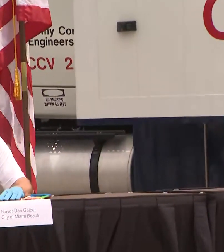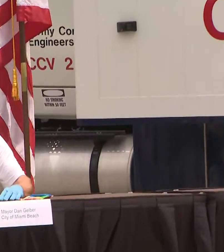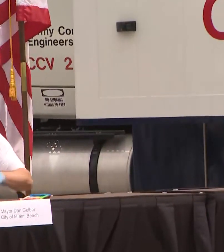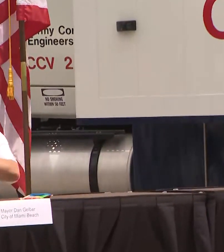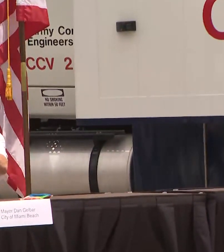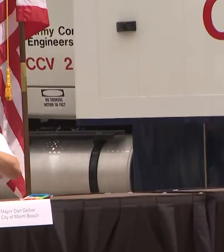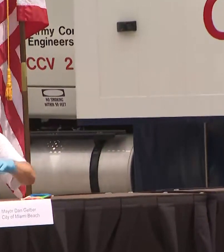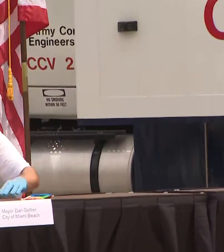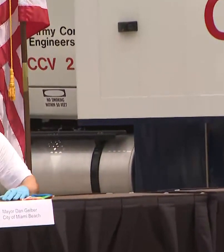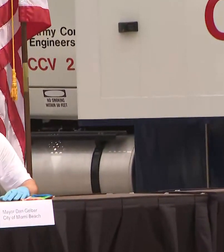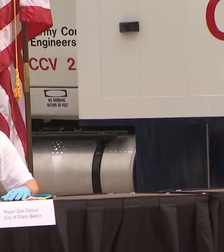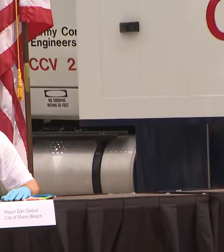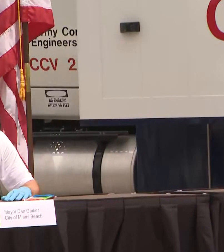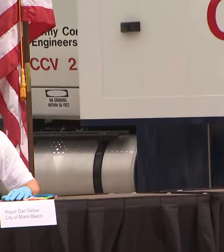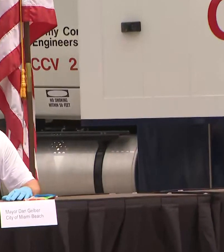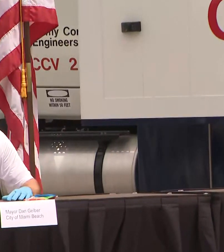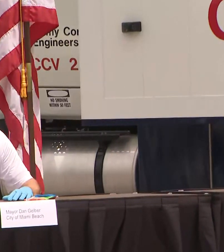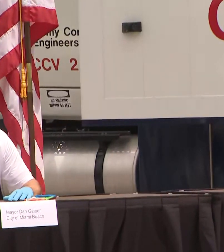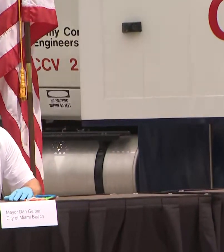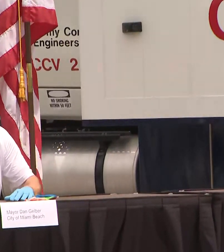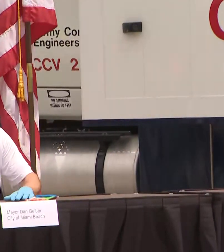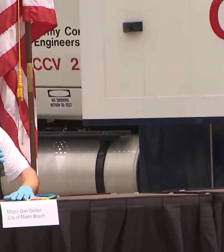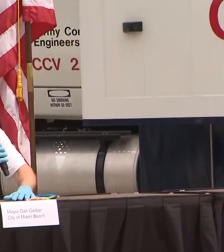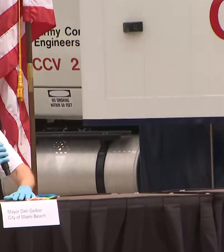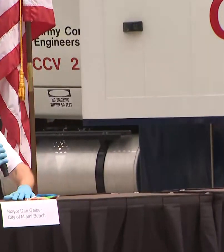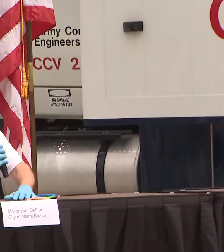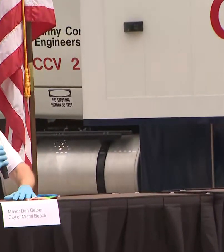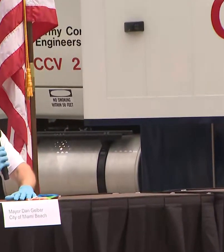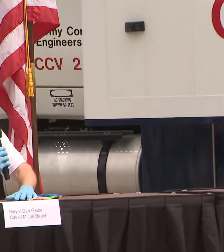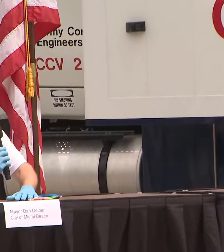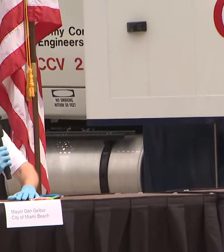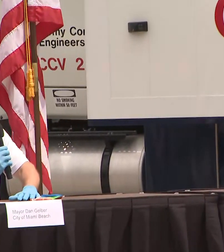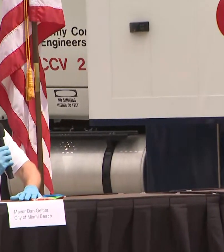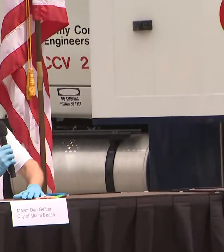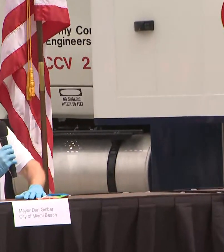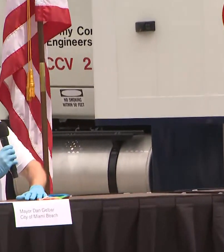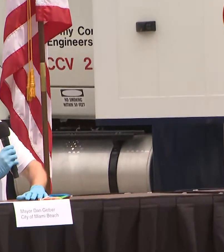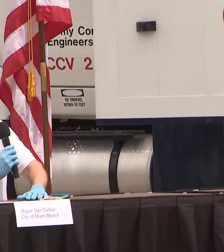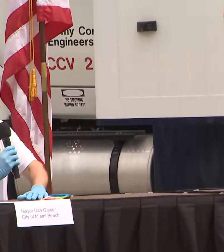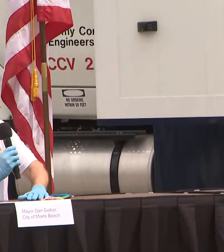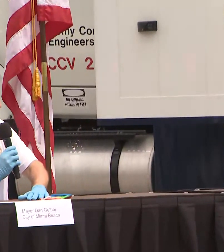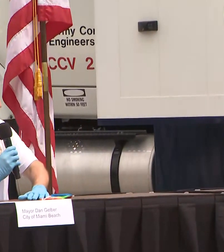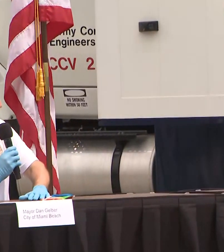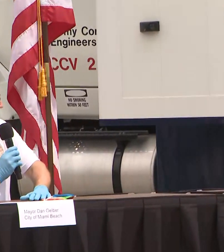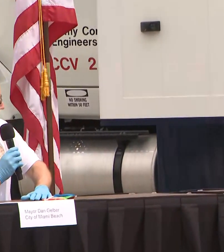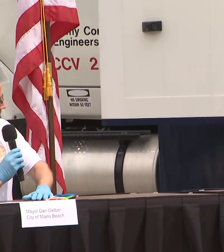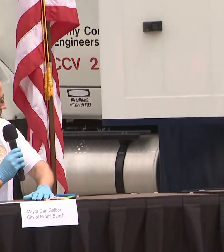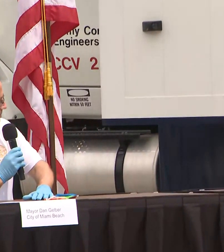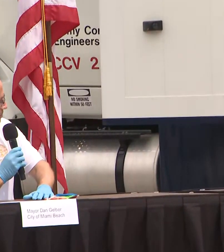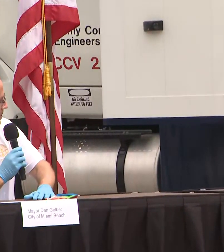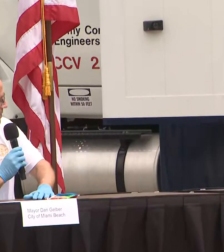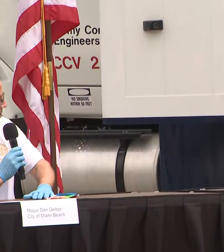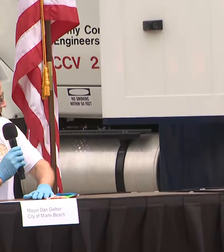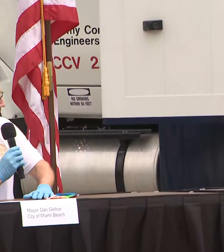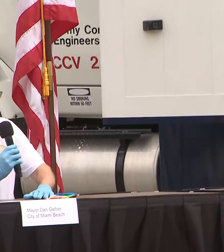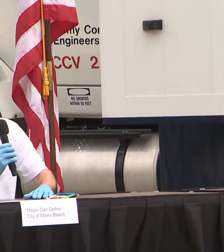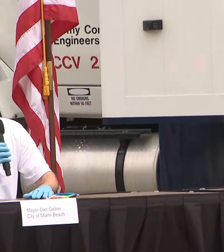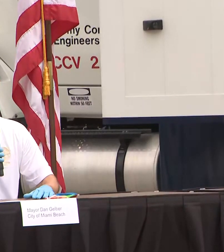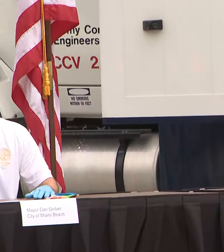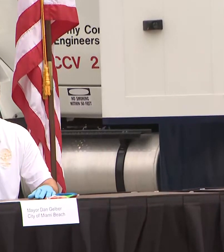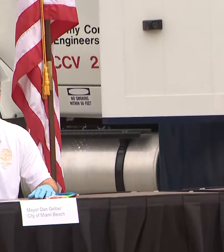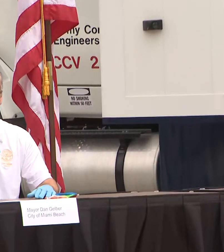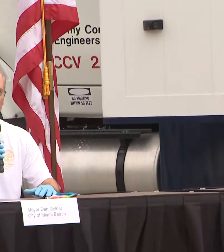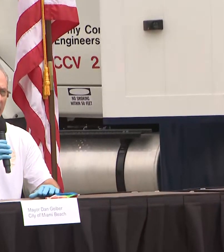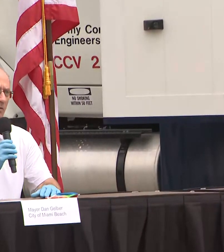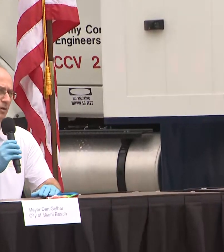manager trying to coordinate what we do here a multiple times a day it feels like I'm either calling or texting with mayor Jimenez as